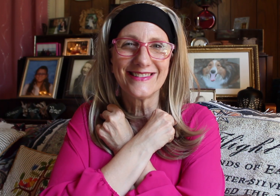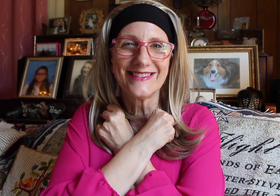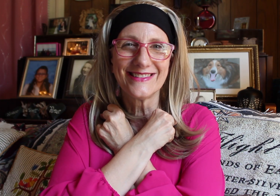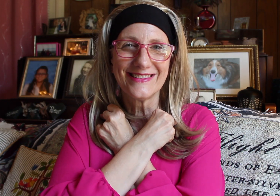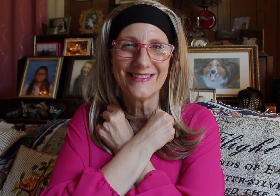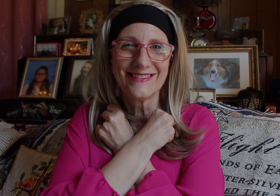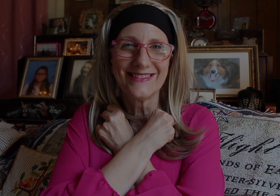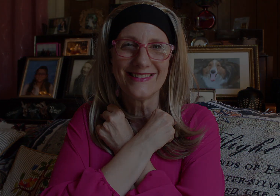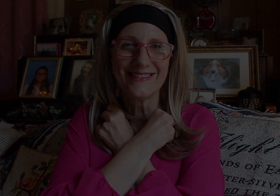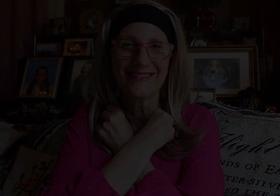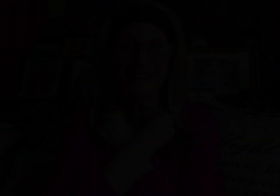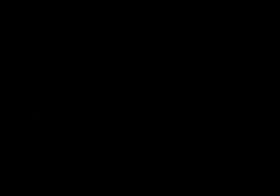Love you.